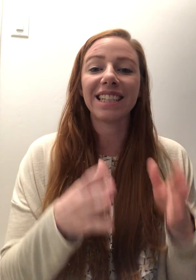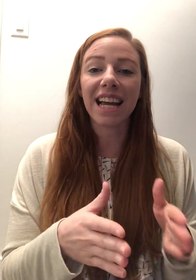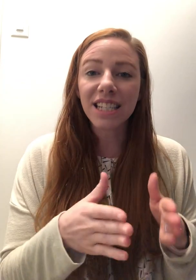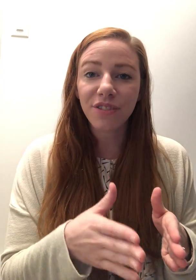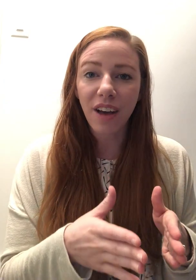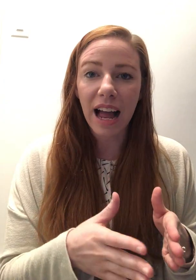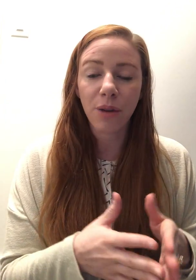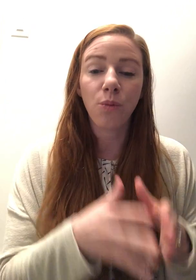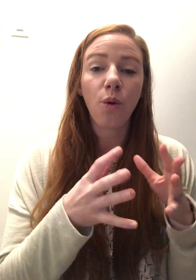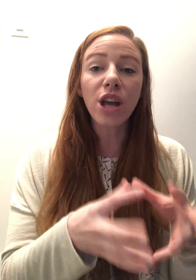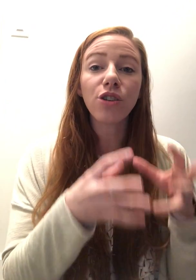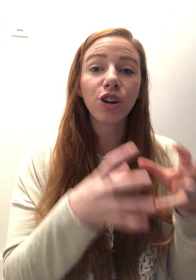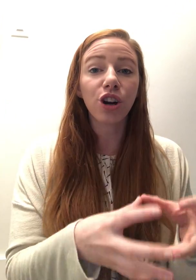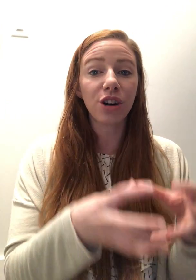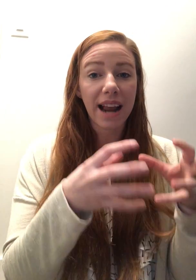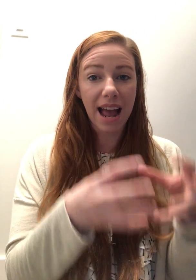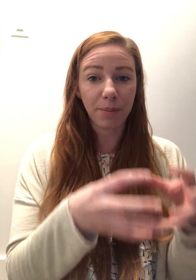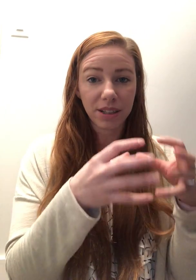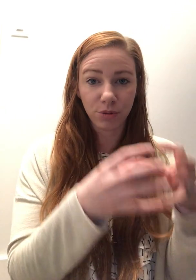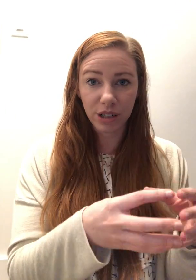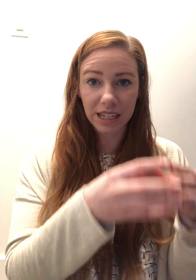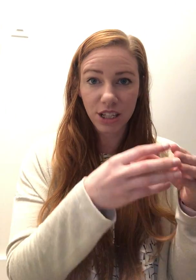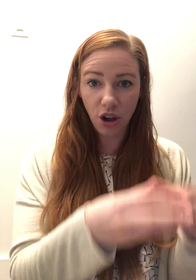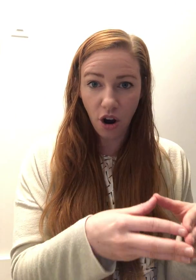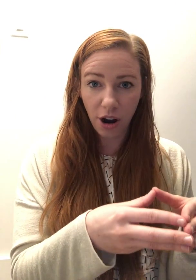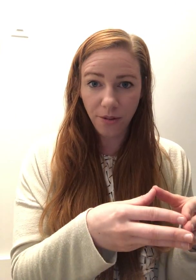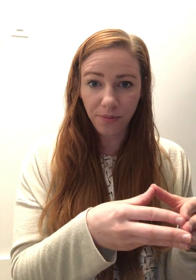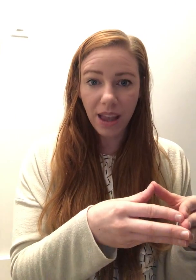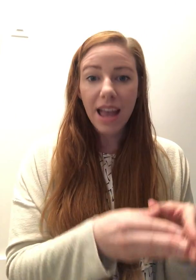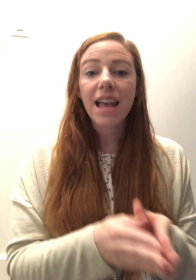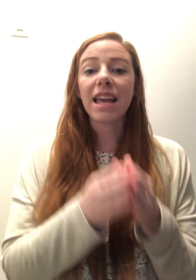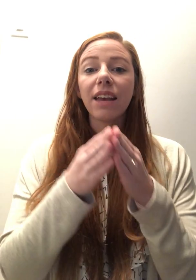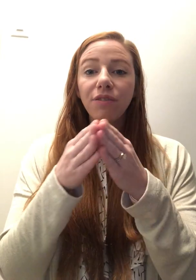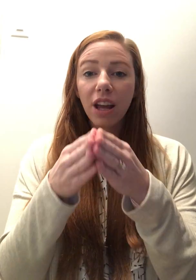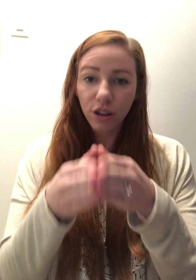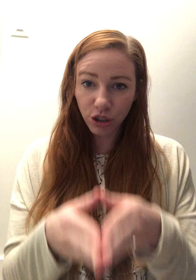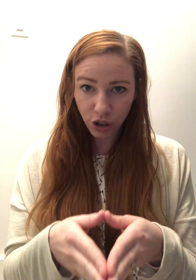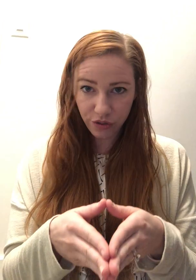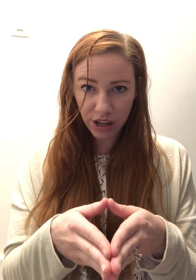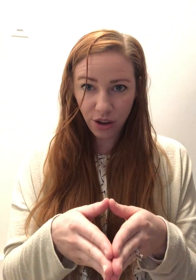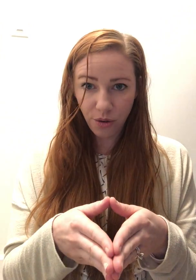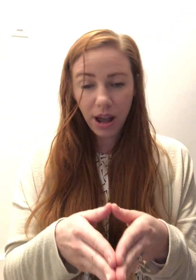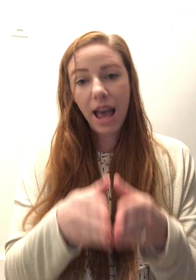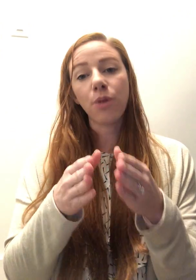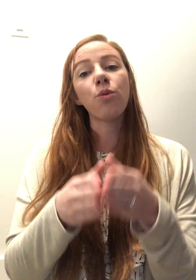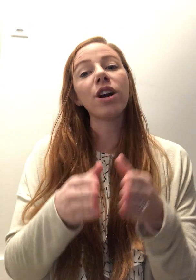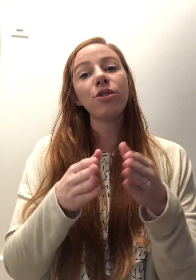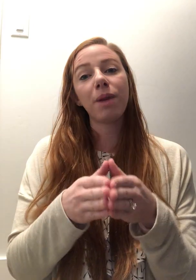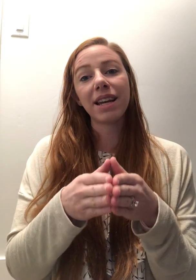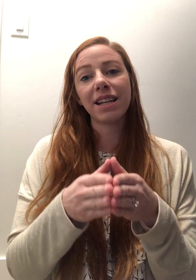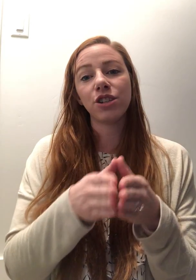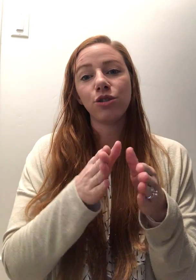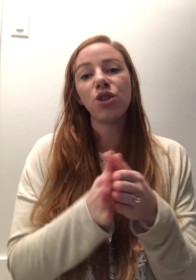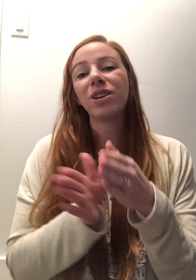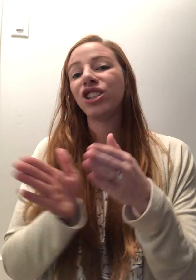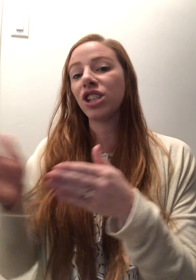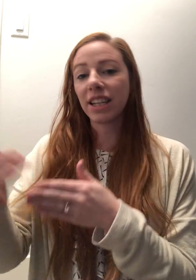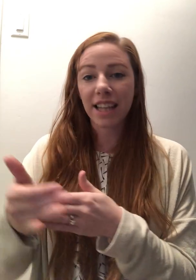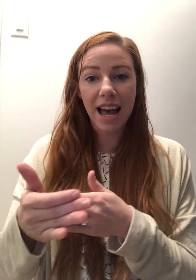identify what your current habits and routines are, if they are serving you, and what you may need to do to adjust that